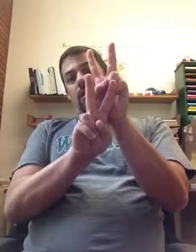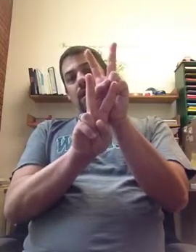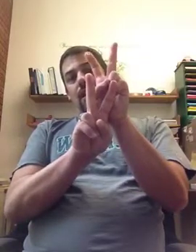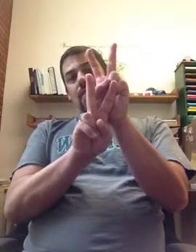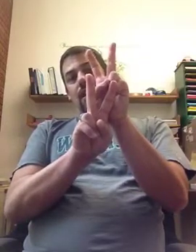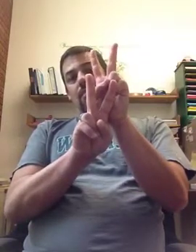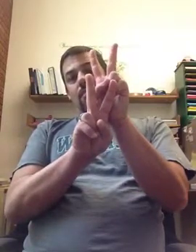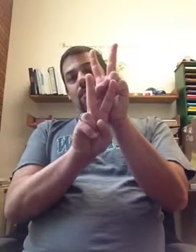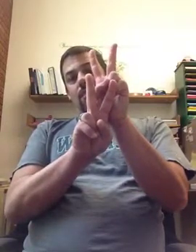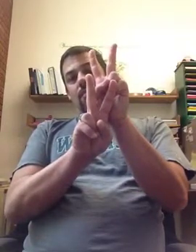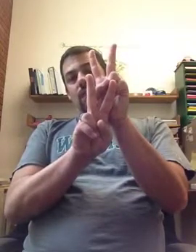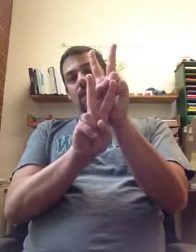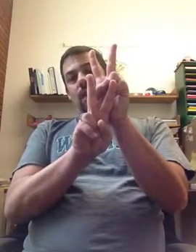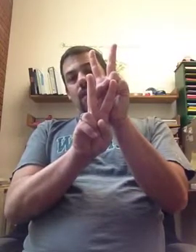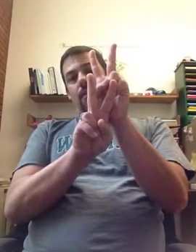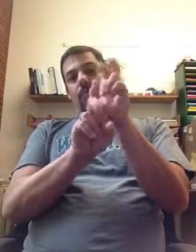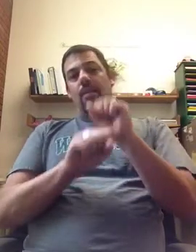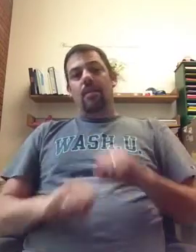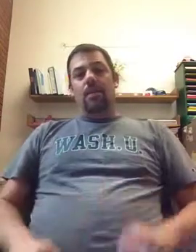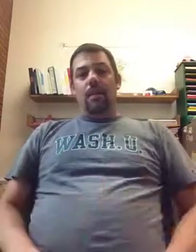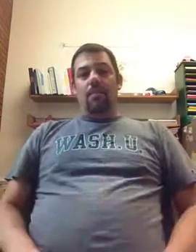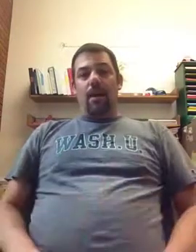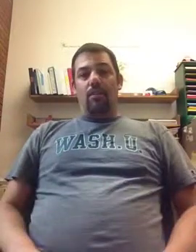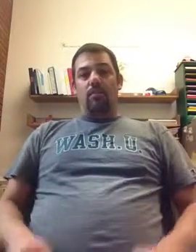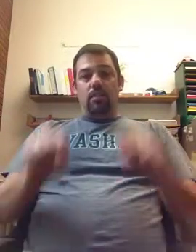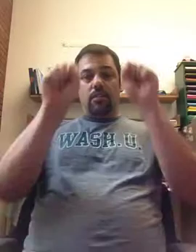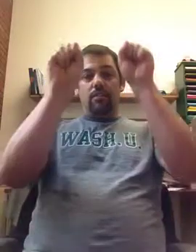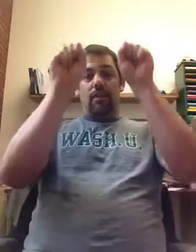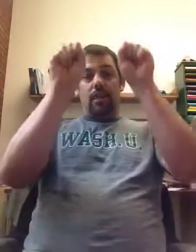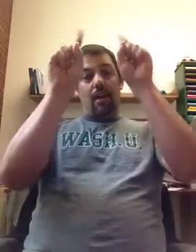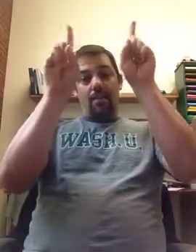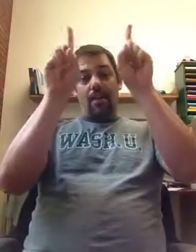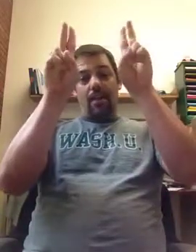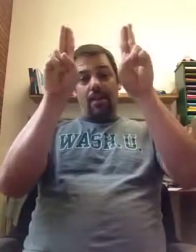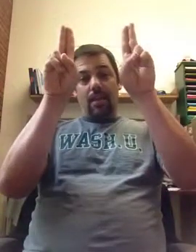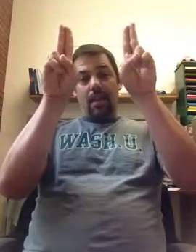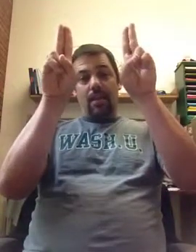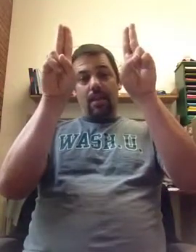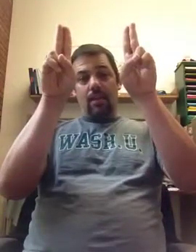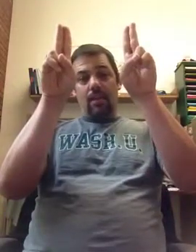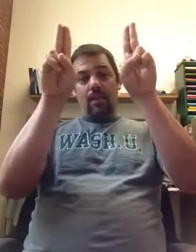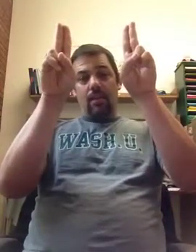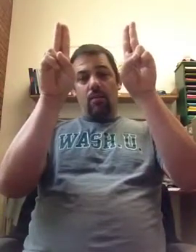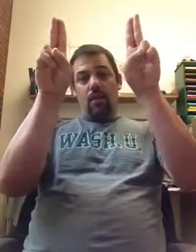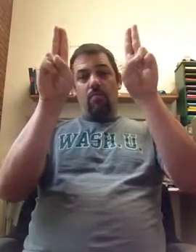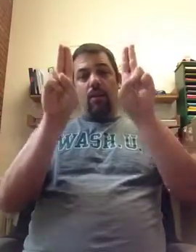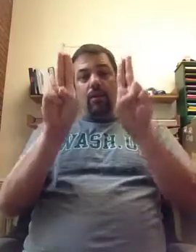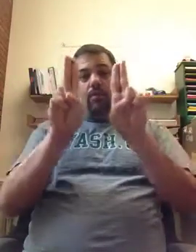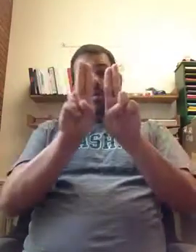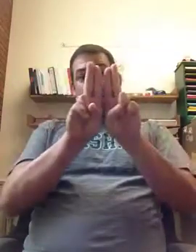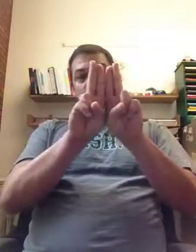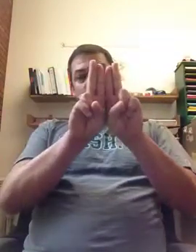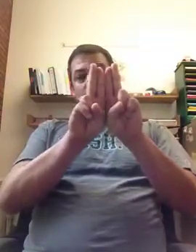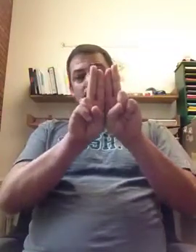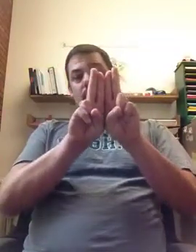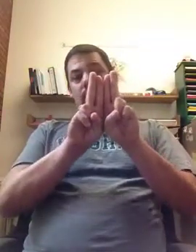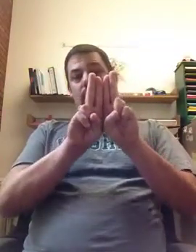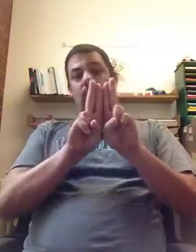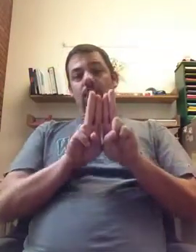exact same sets of DNA. In meiosis, we're going to copy that DNA again. We're going to bring those homologous pairs together in the